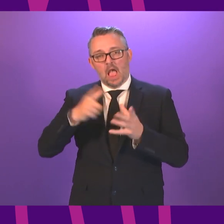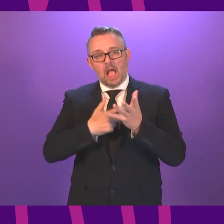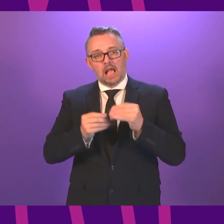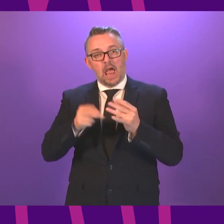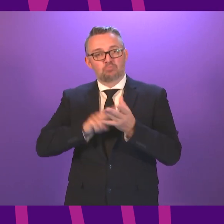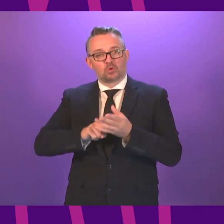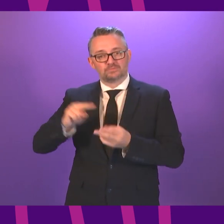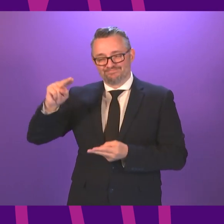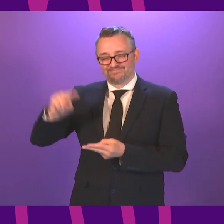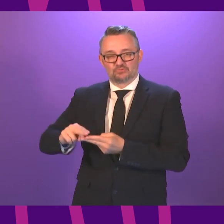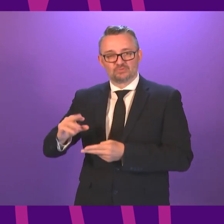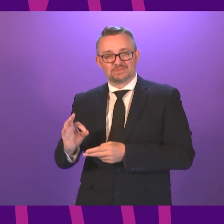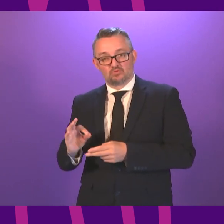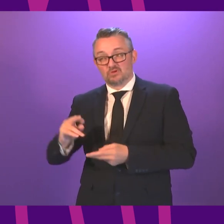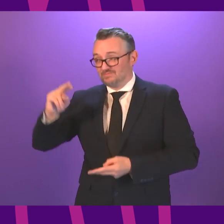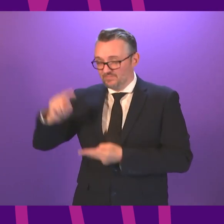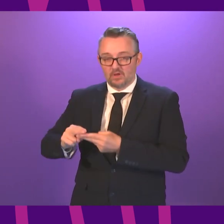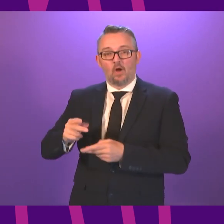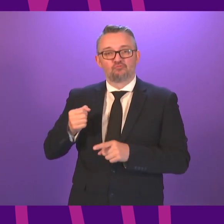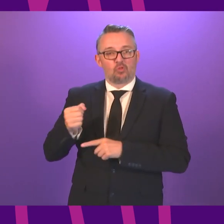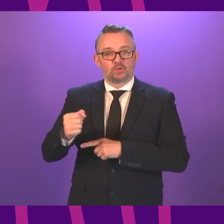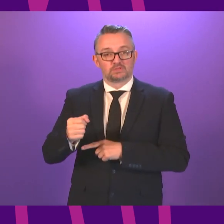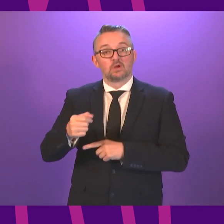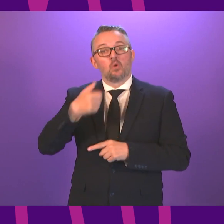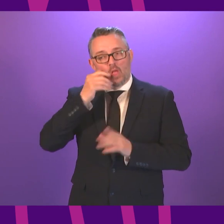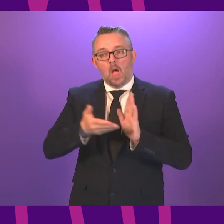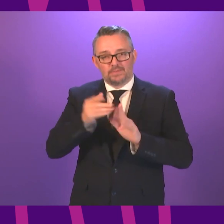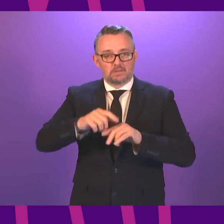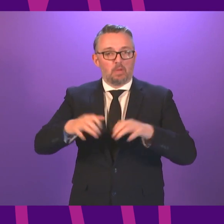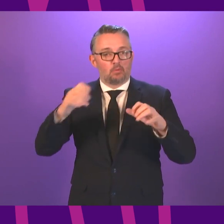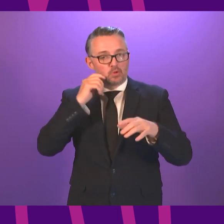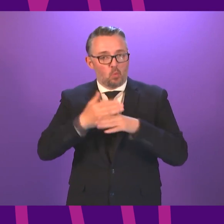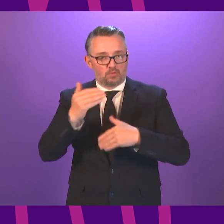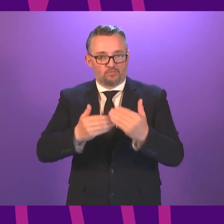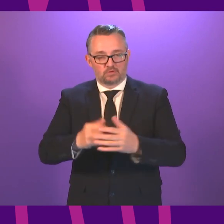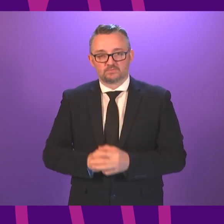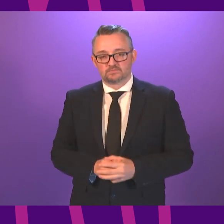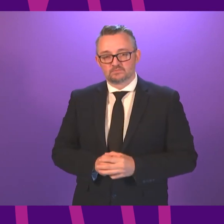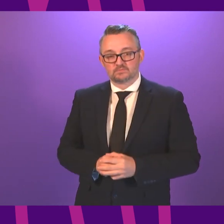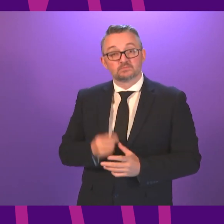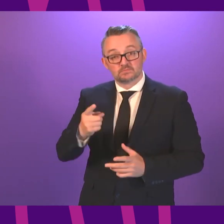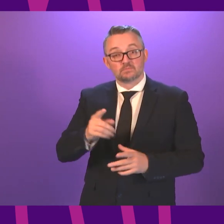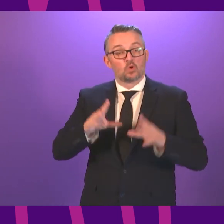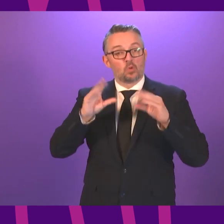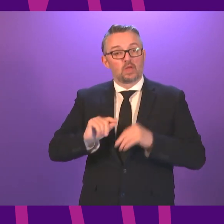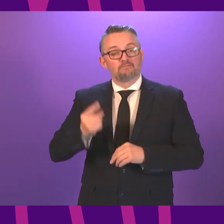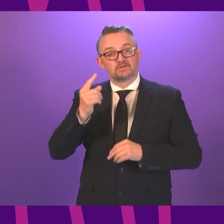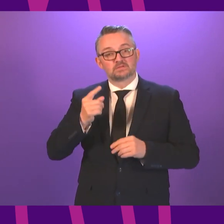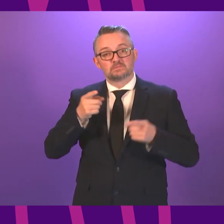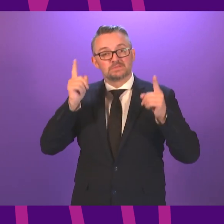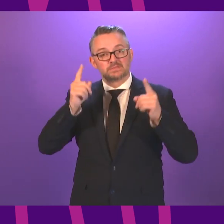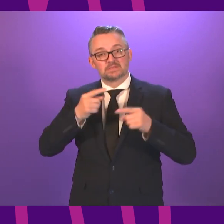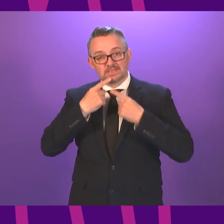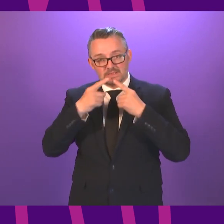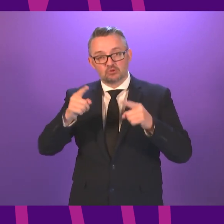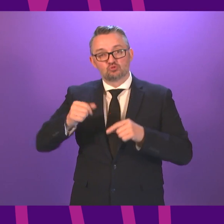well so we will ensure that Parliament is kept fully updated as that work progresses Thank you and that concludes the First Minister's statement